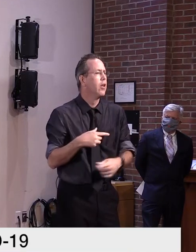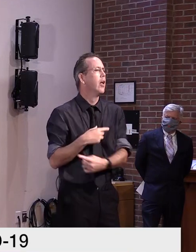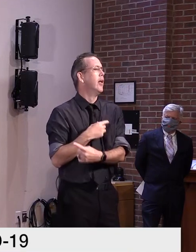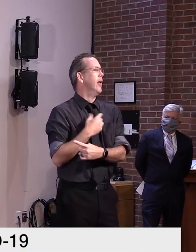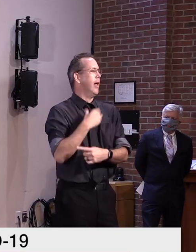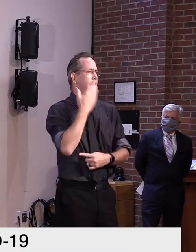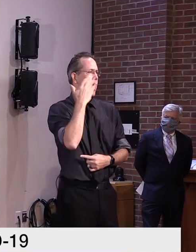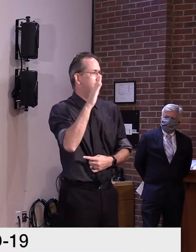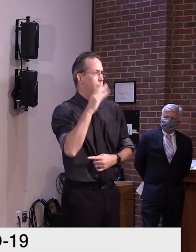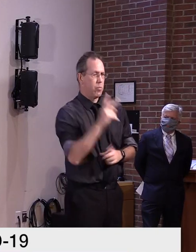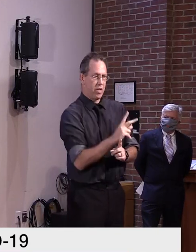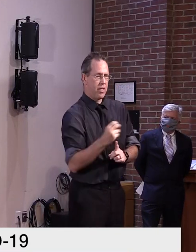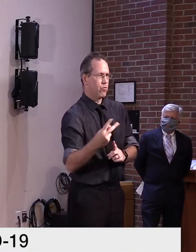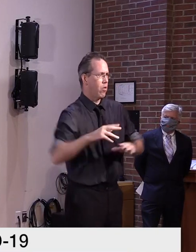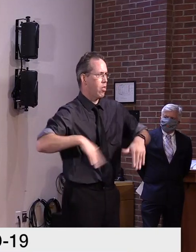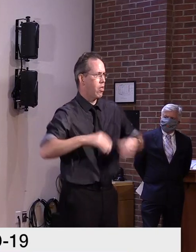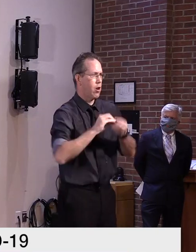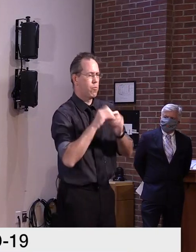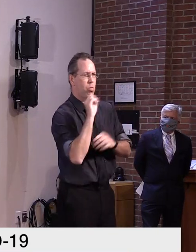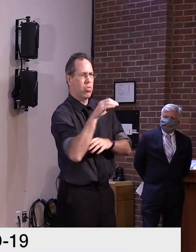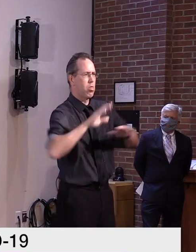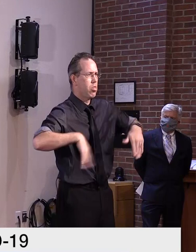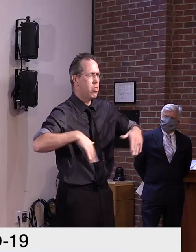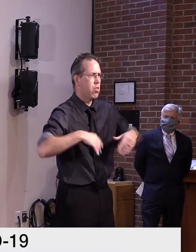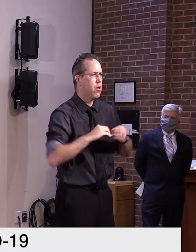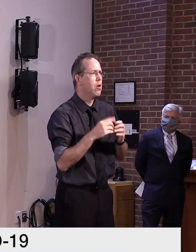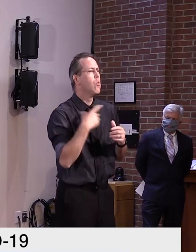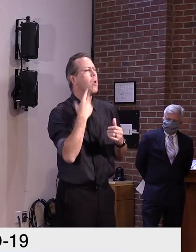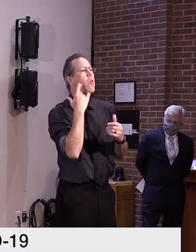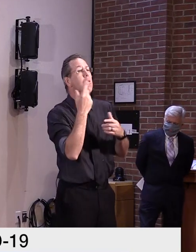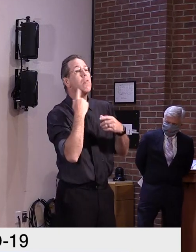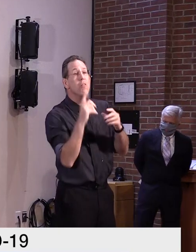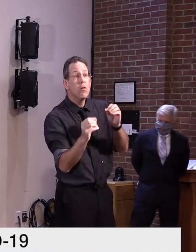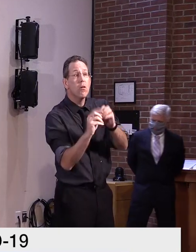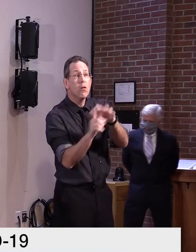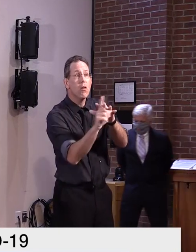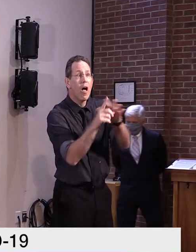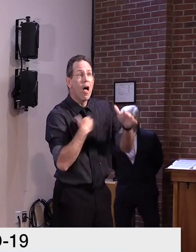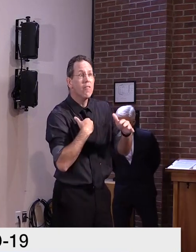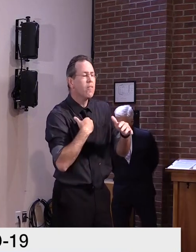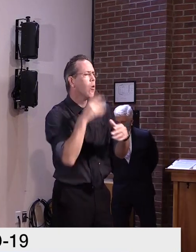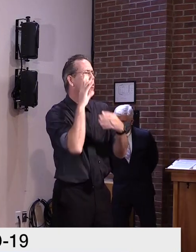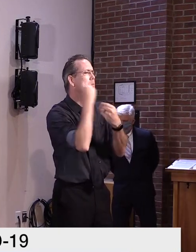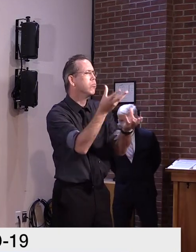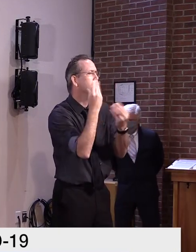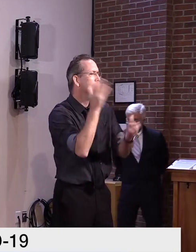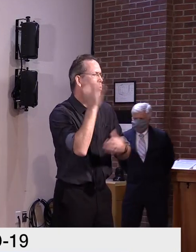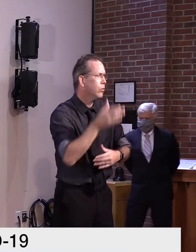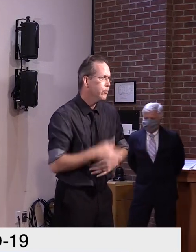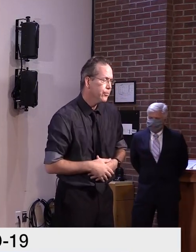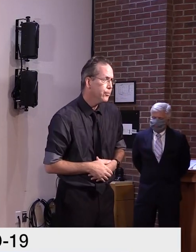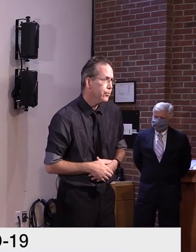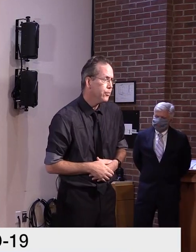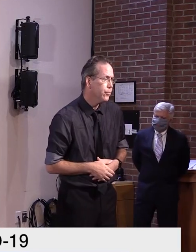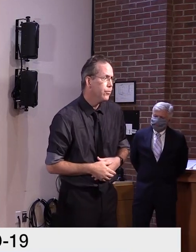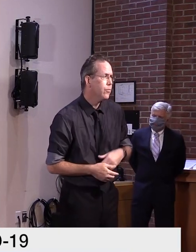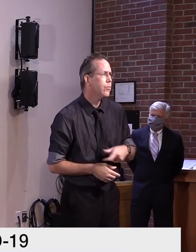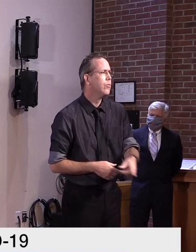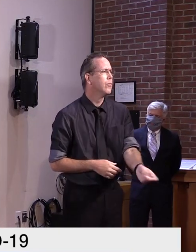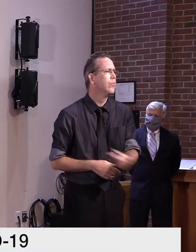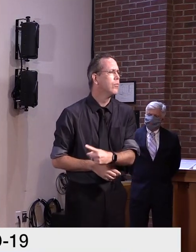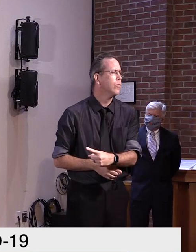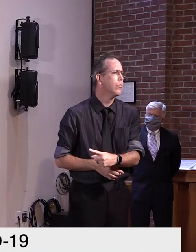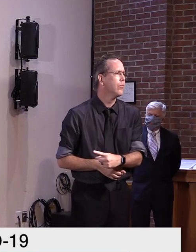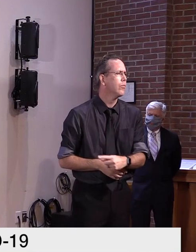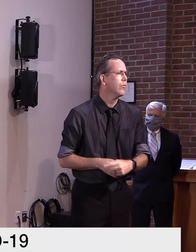certainly be able to report on that if, uh, one has come up. Sure. And last question I have on this, on this vein is, clarify